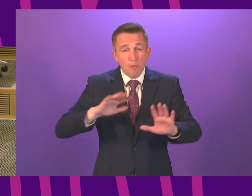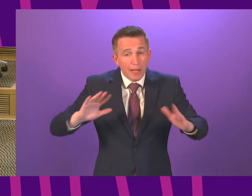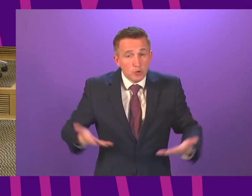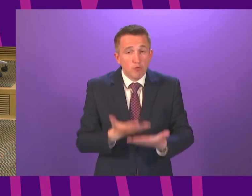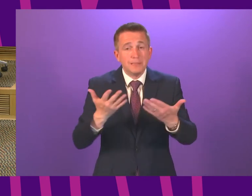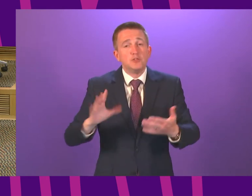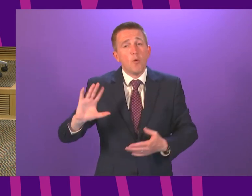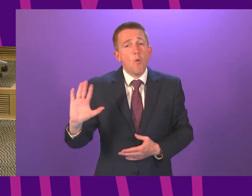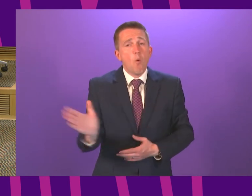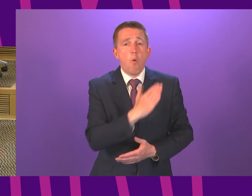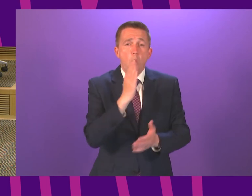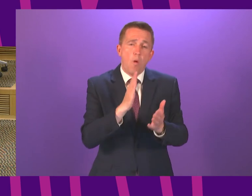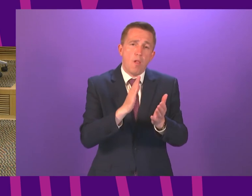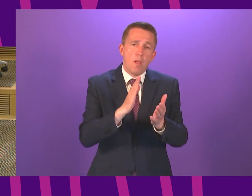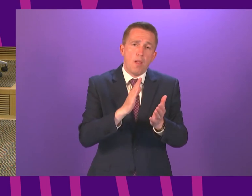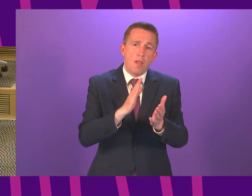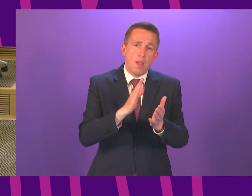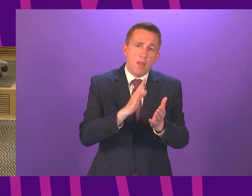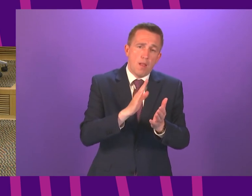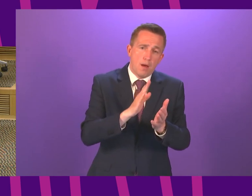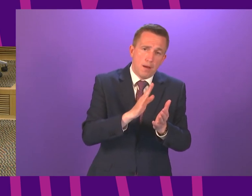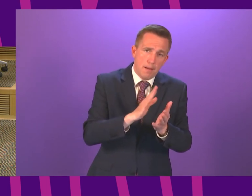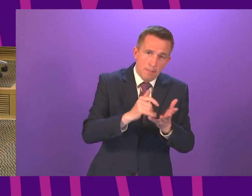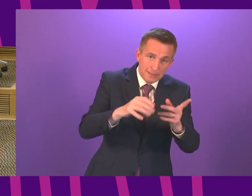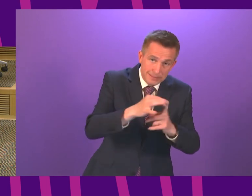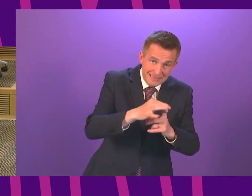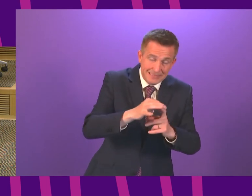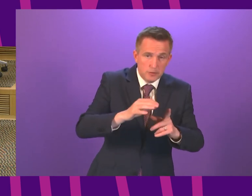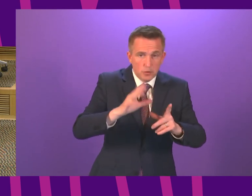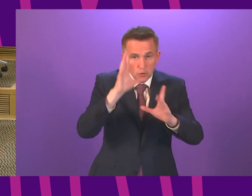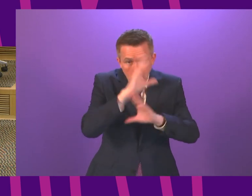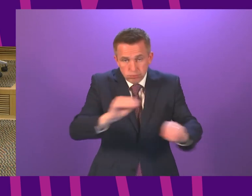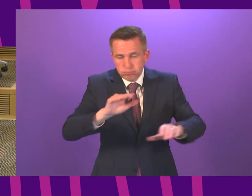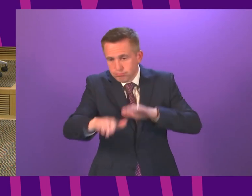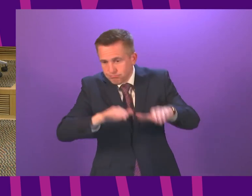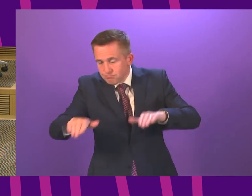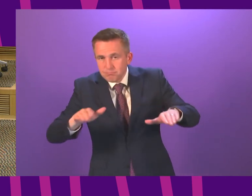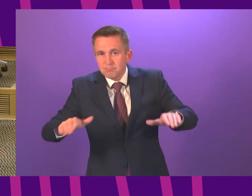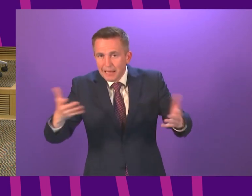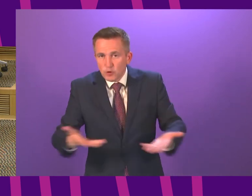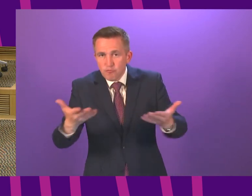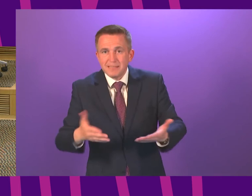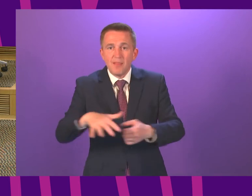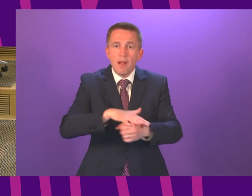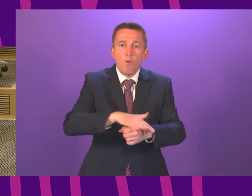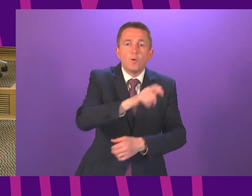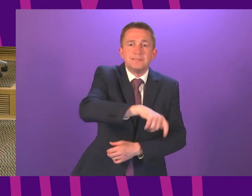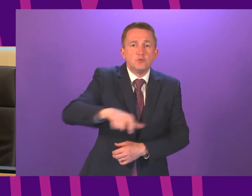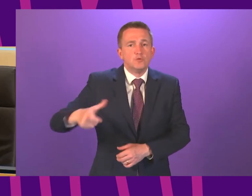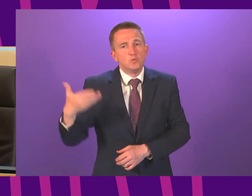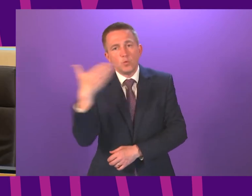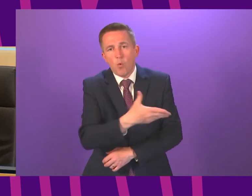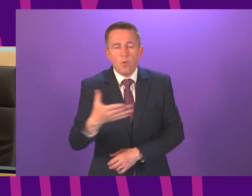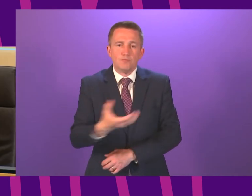all members as I know all members already are to continue to play their part in encouraging constituents to do that